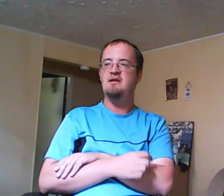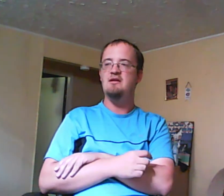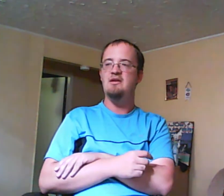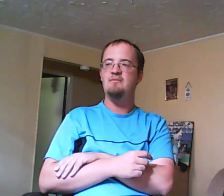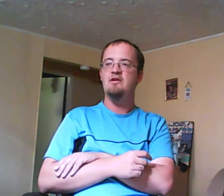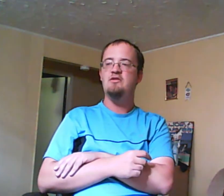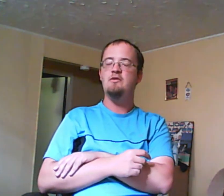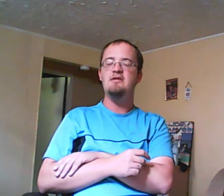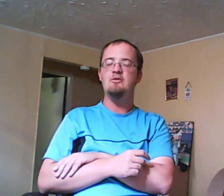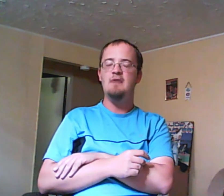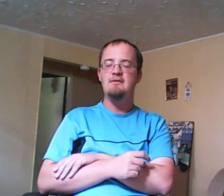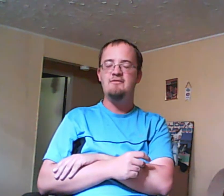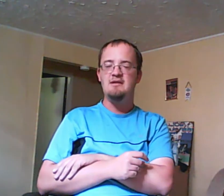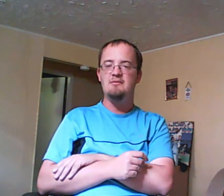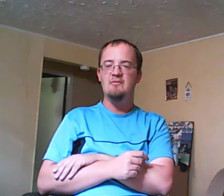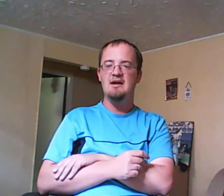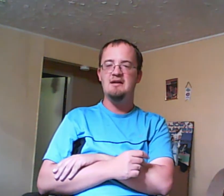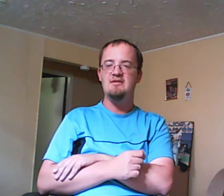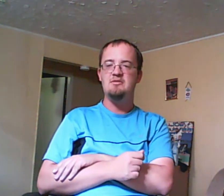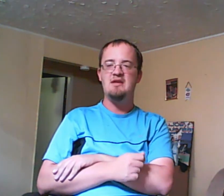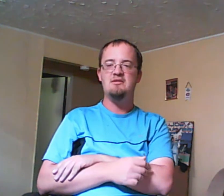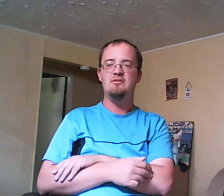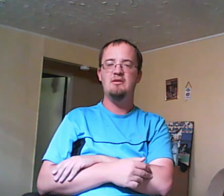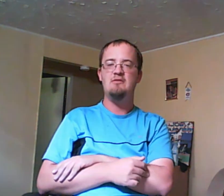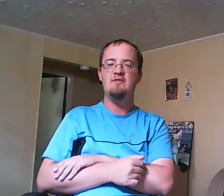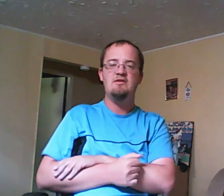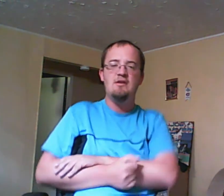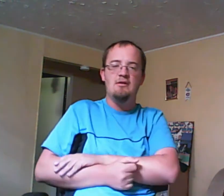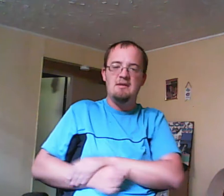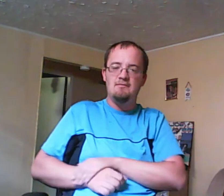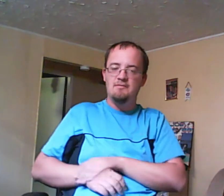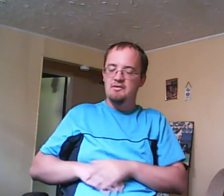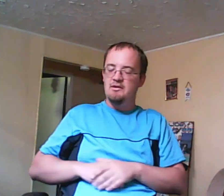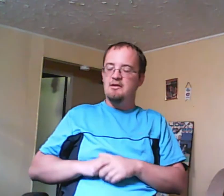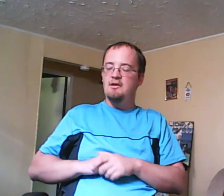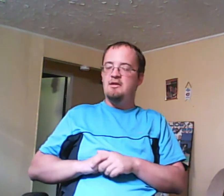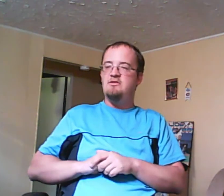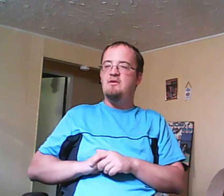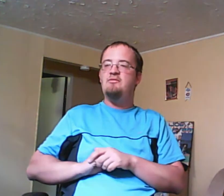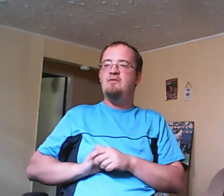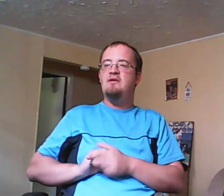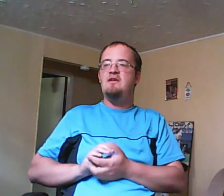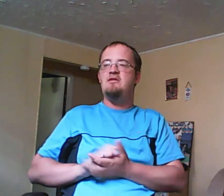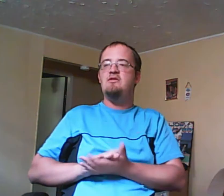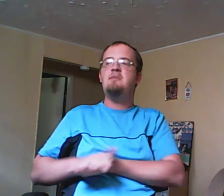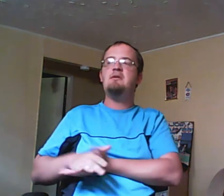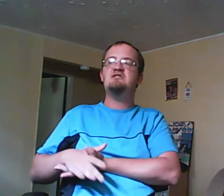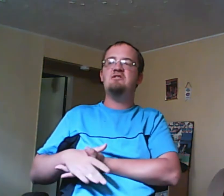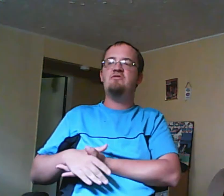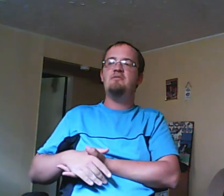that. Zoe gets away with it. Maya is upset, and rightfully so. mean, Zoe really faces no repercussions from the